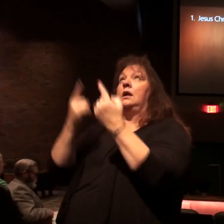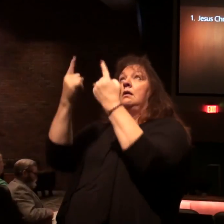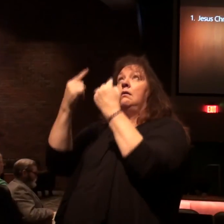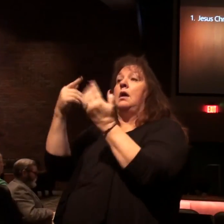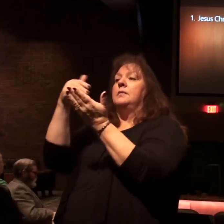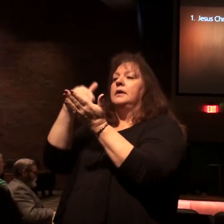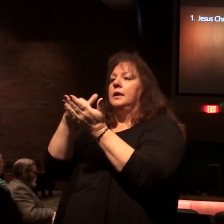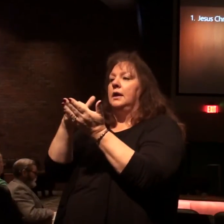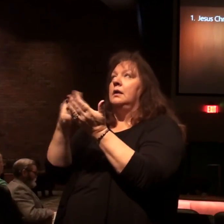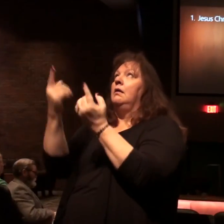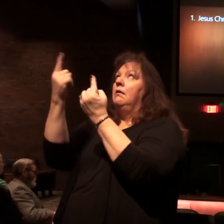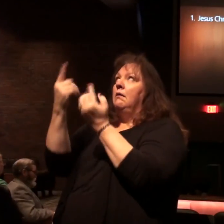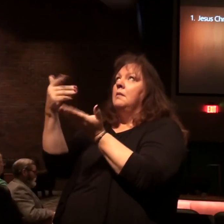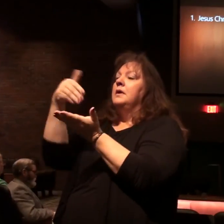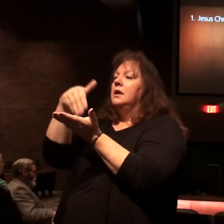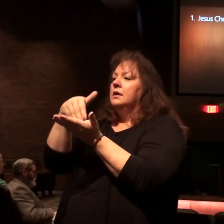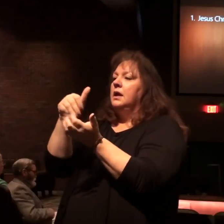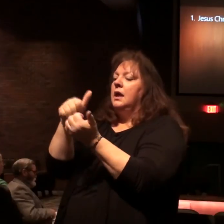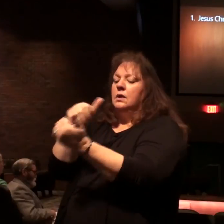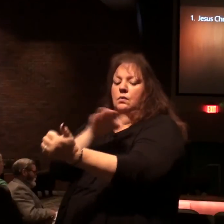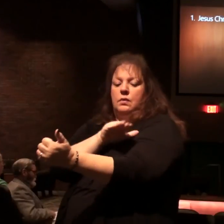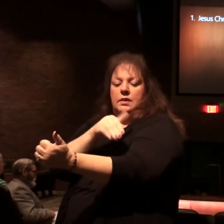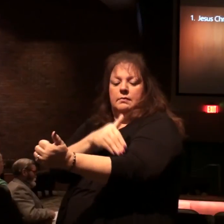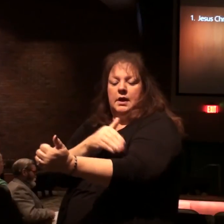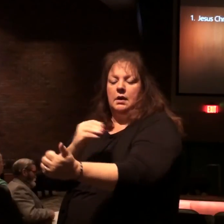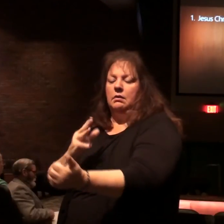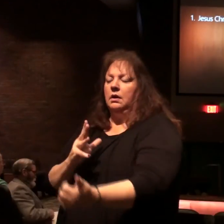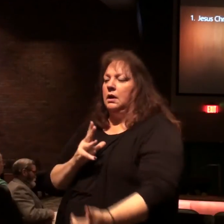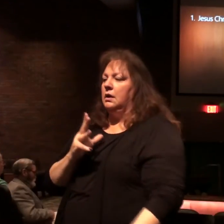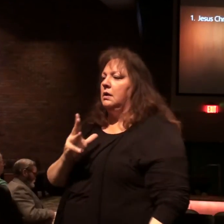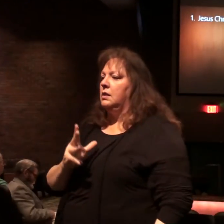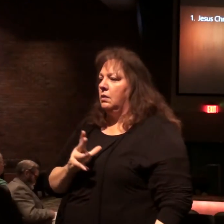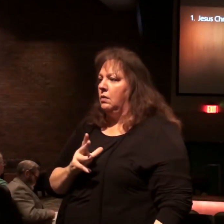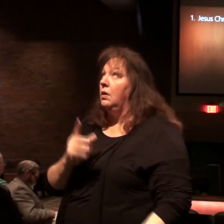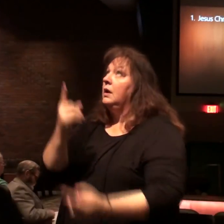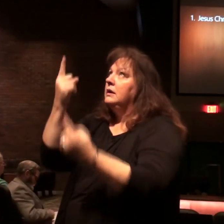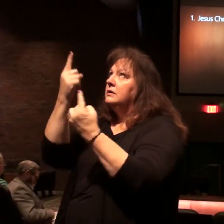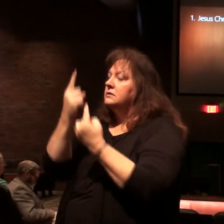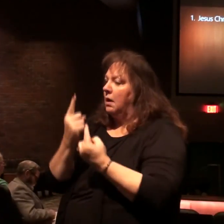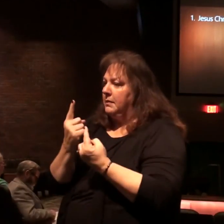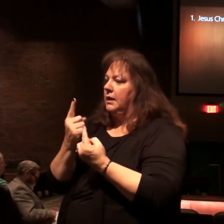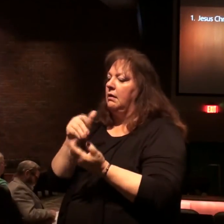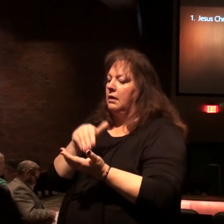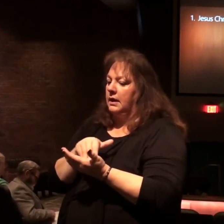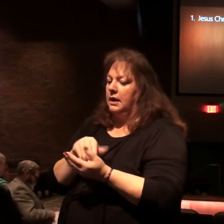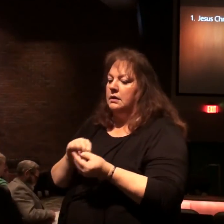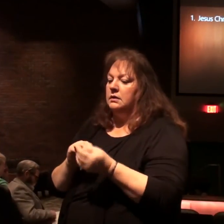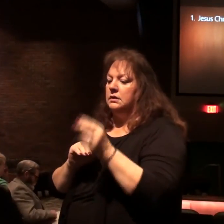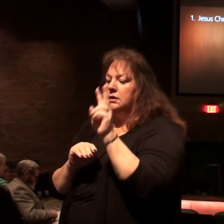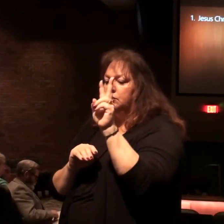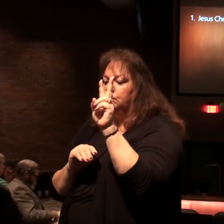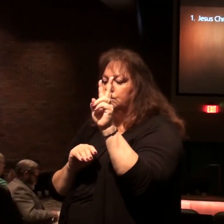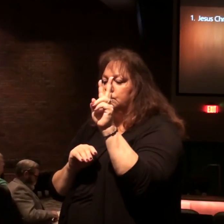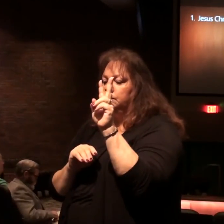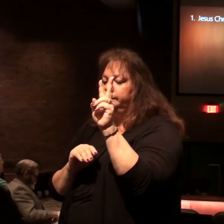again coming again with power and great glories coming again number two